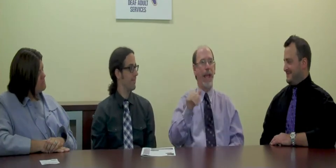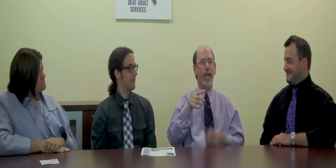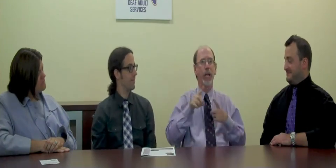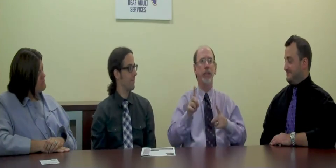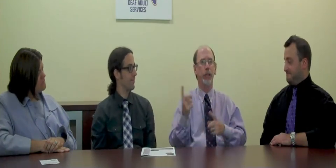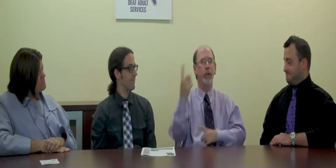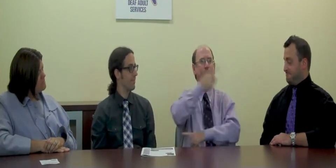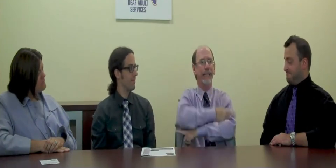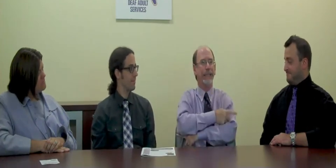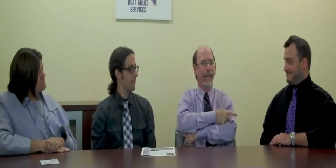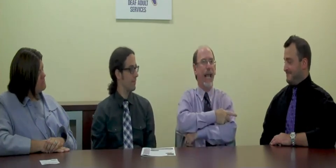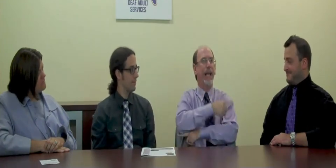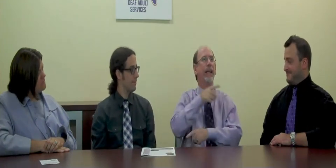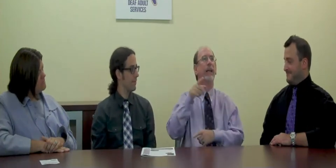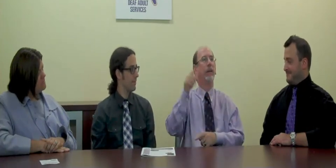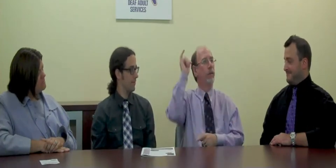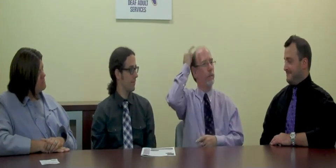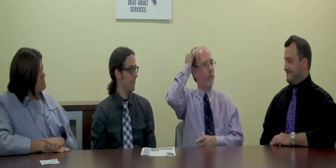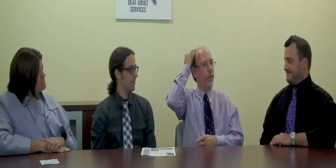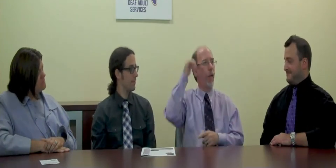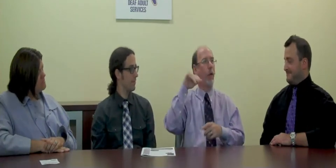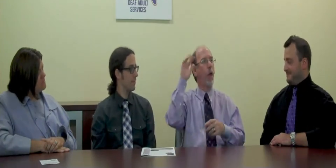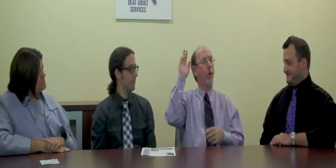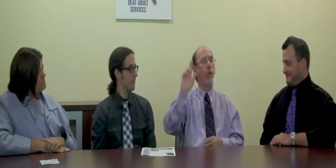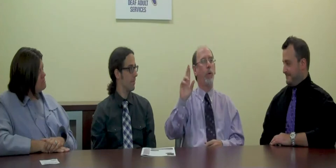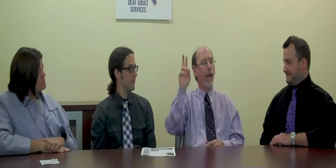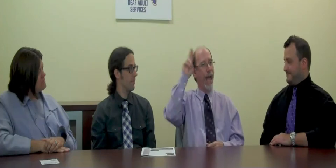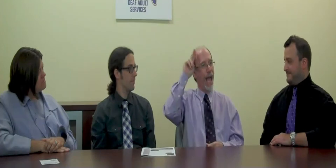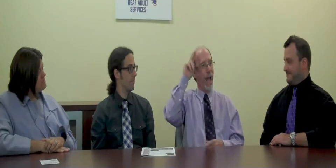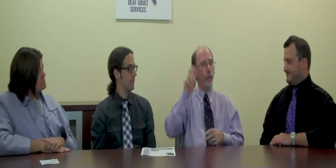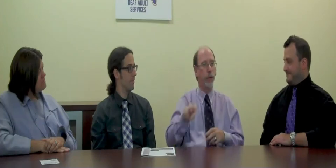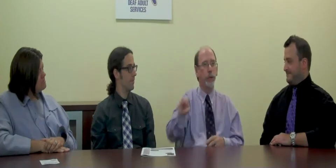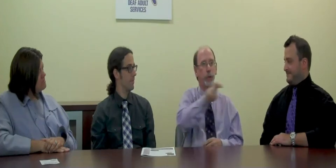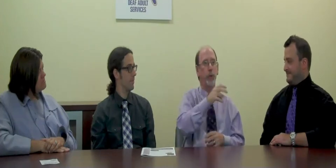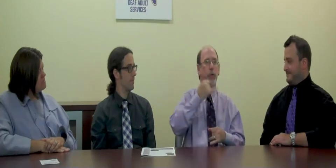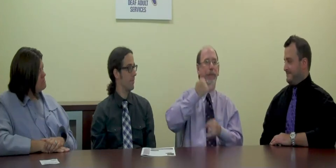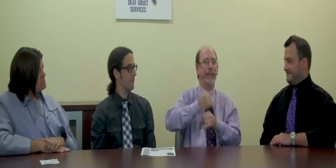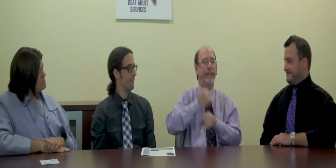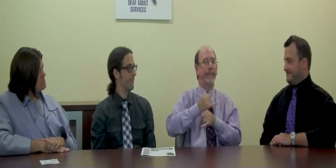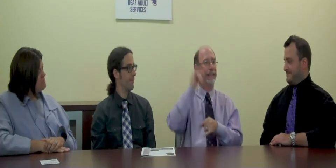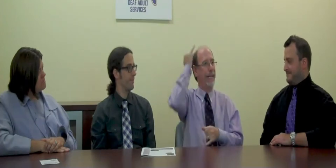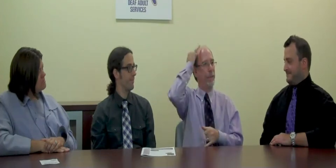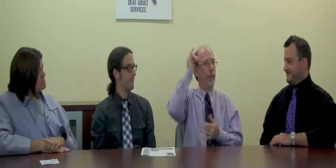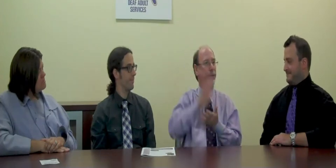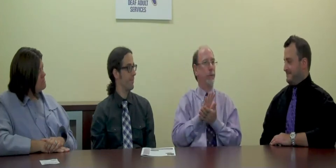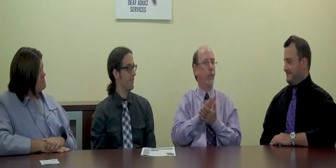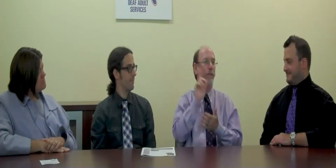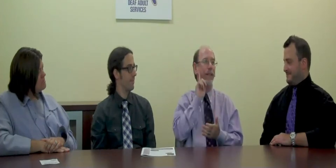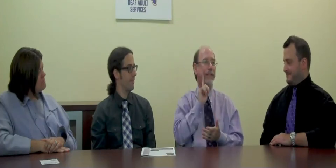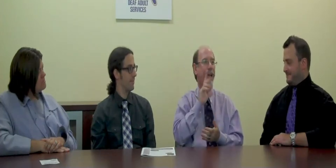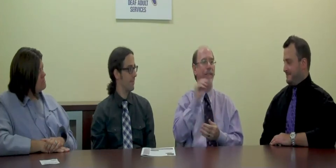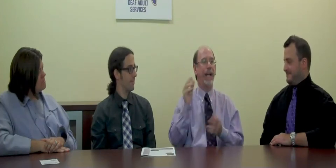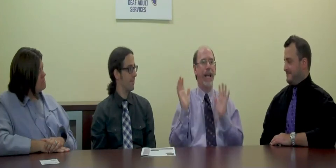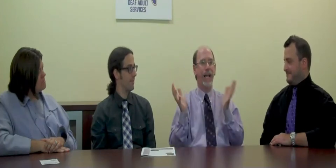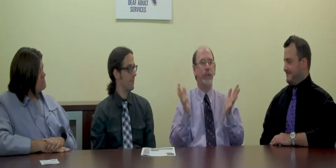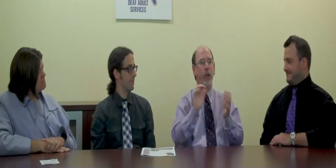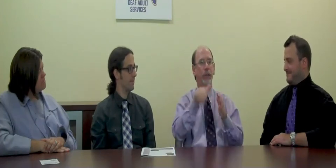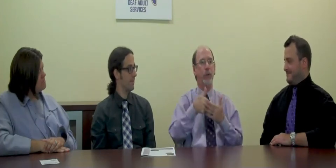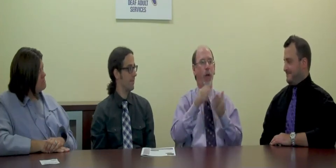May. During his day in Buffalo, Rosenblum turned the St. Mary's School for the Deaf campus and spoke to all students